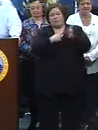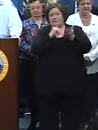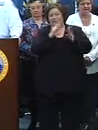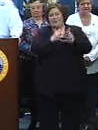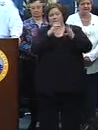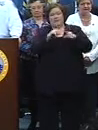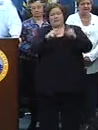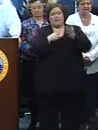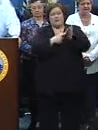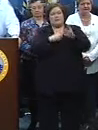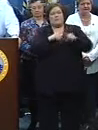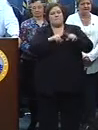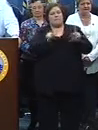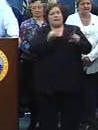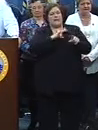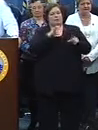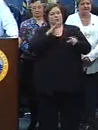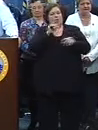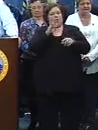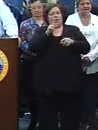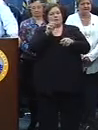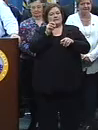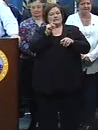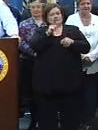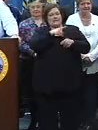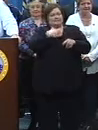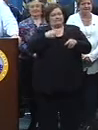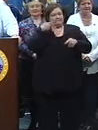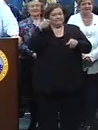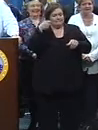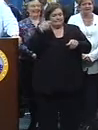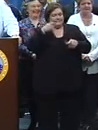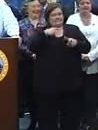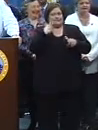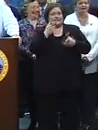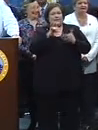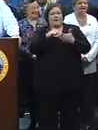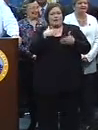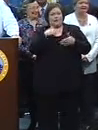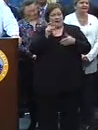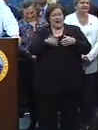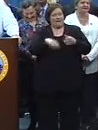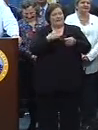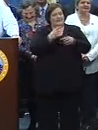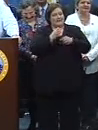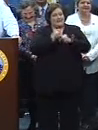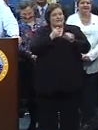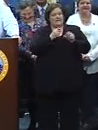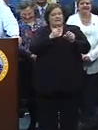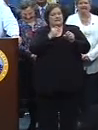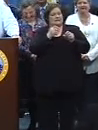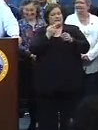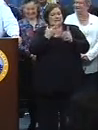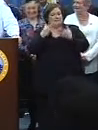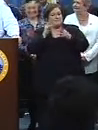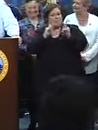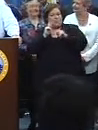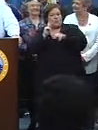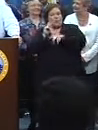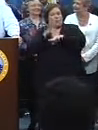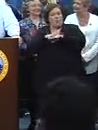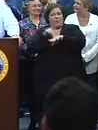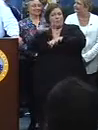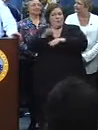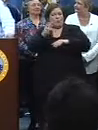much of a negotiation, because Council Member Clarkson grabbed me by the back of my head and said, we've got to get some relief on the West Bank. We need some extra